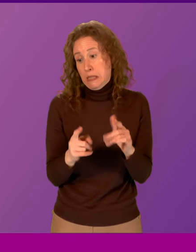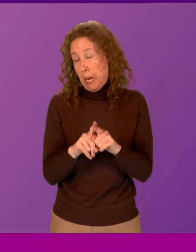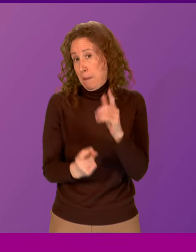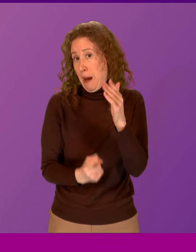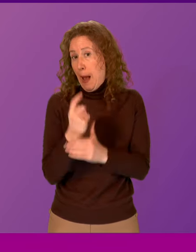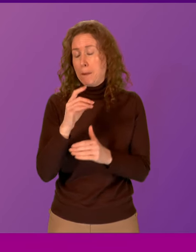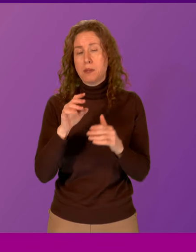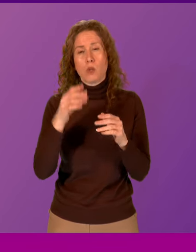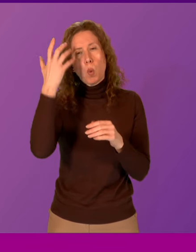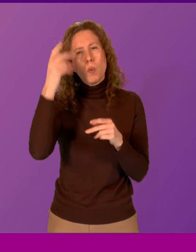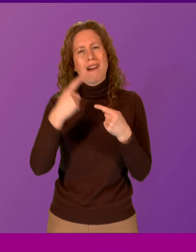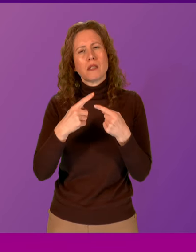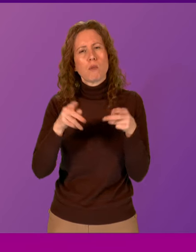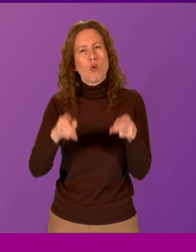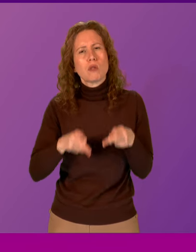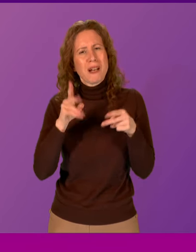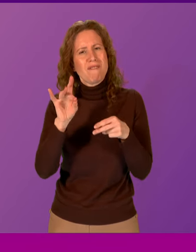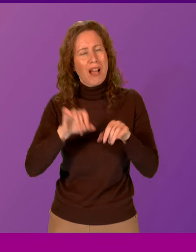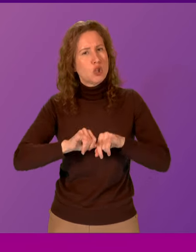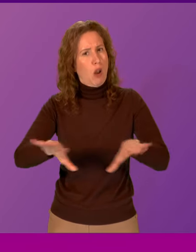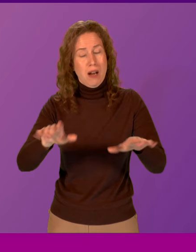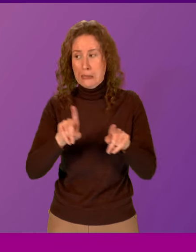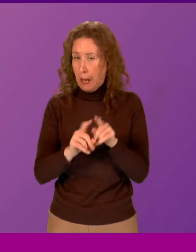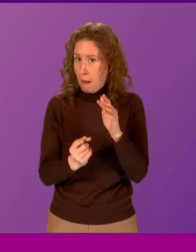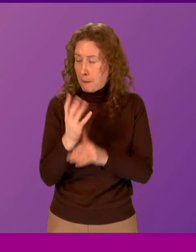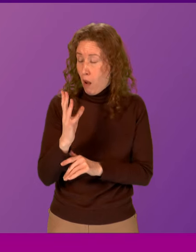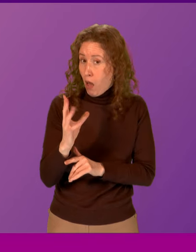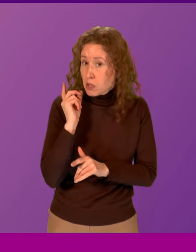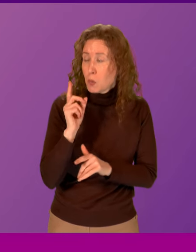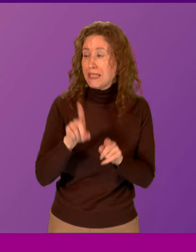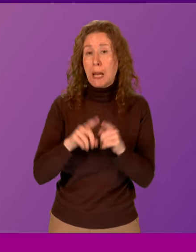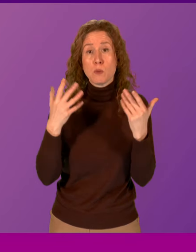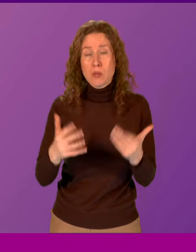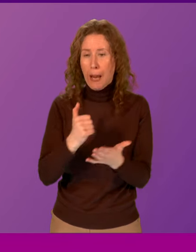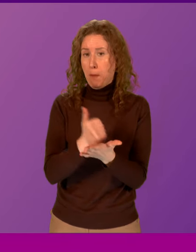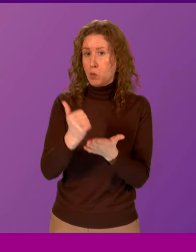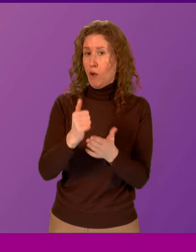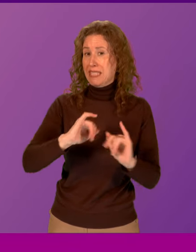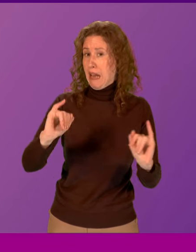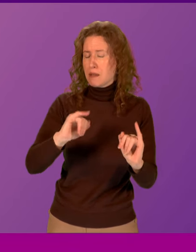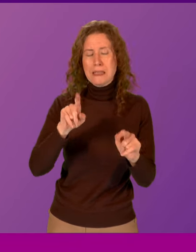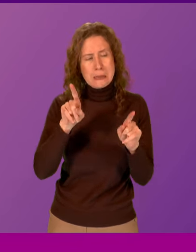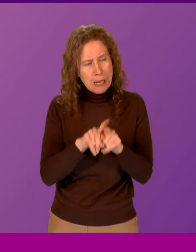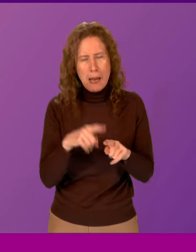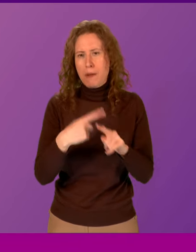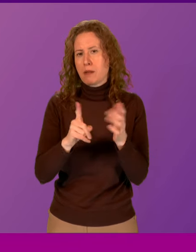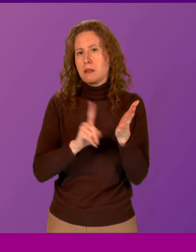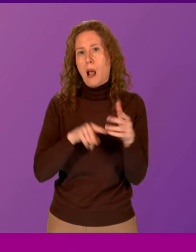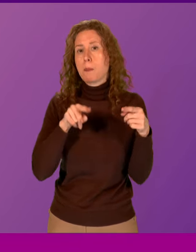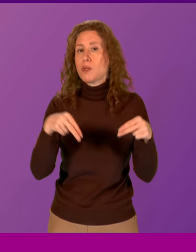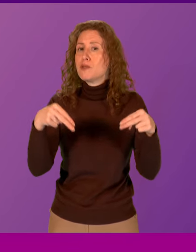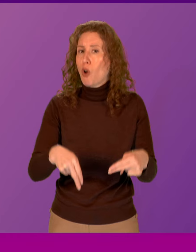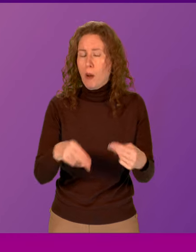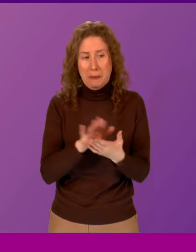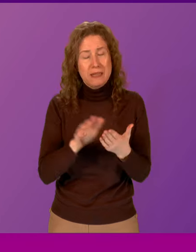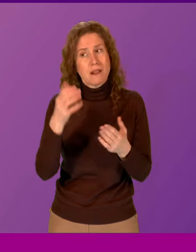scandal at the Queen Elizabeth Hospital. We saw it last week and again today with the post office scandal. And now we see it with XL Bully Dogs. So this